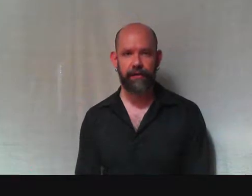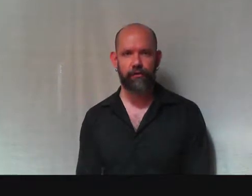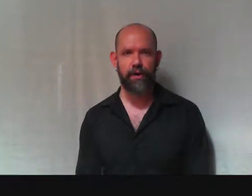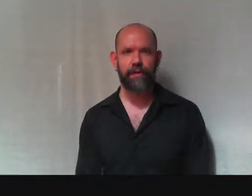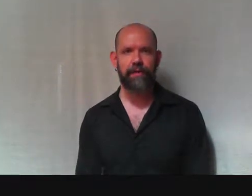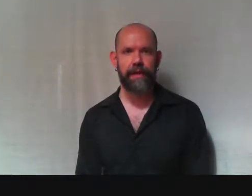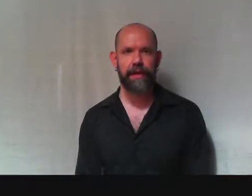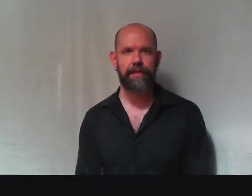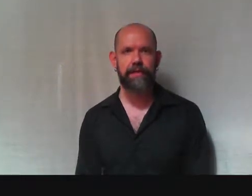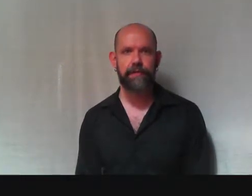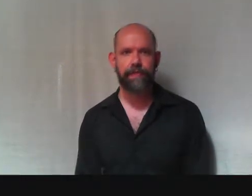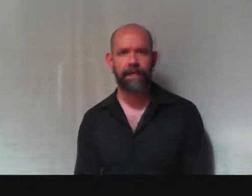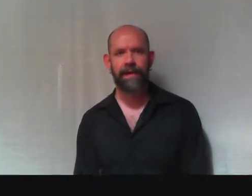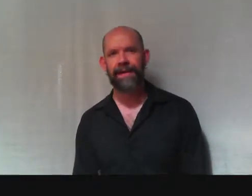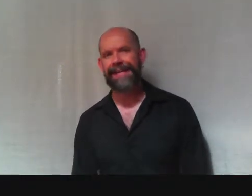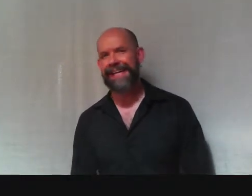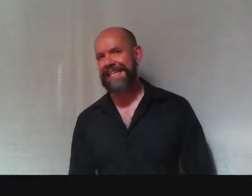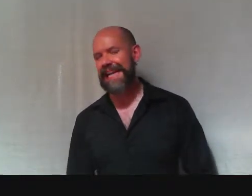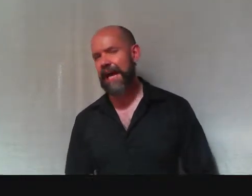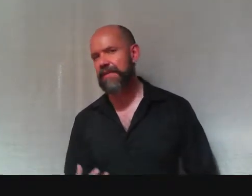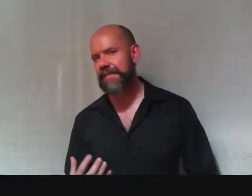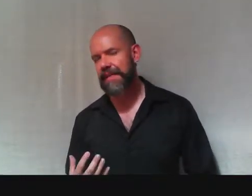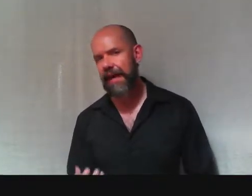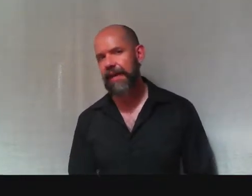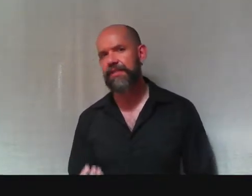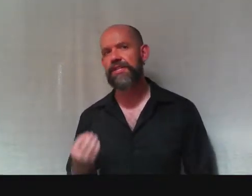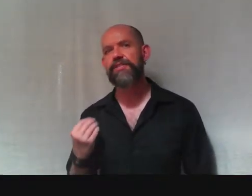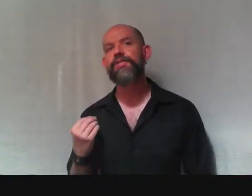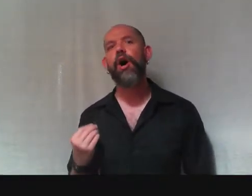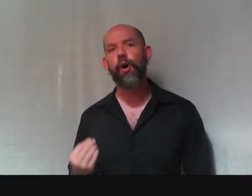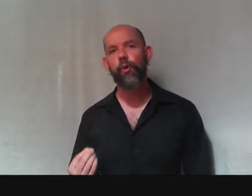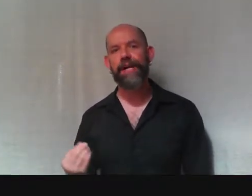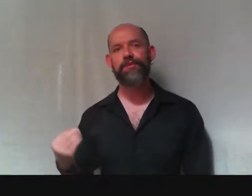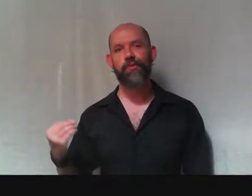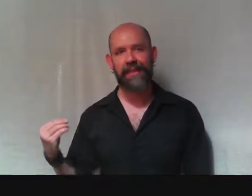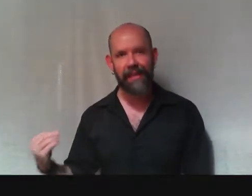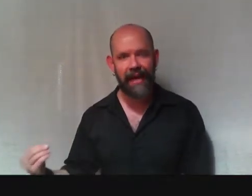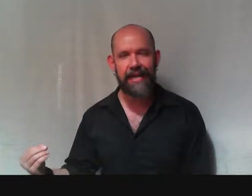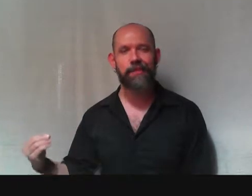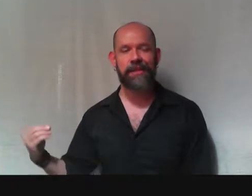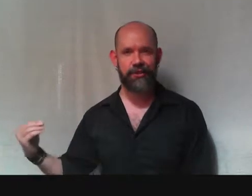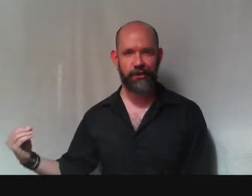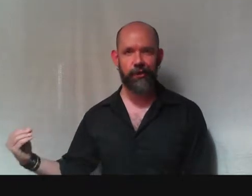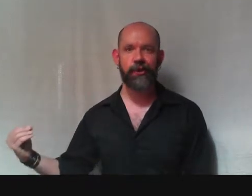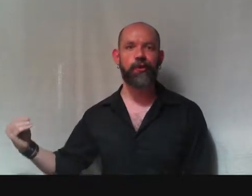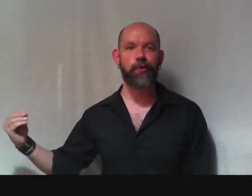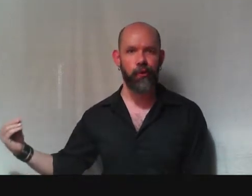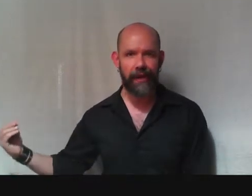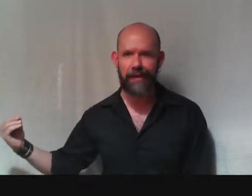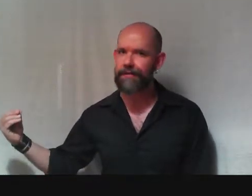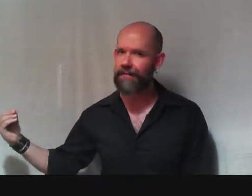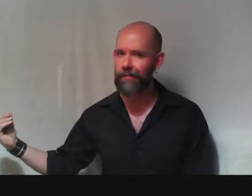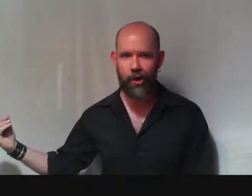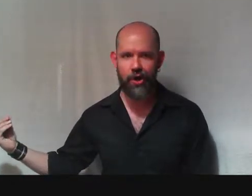the wrong thing. Now, does conscience always reliably show you right from wrong?